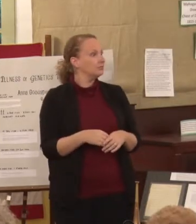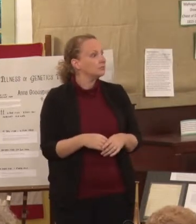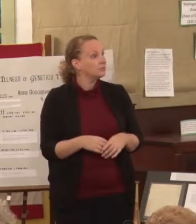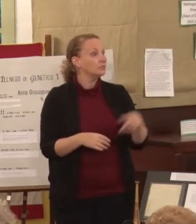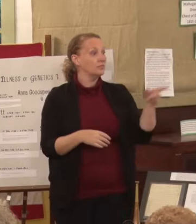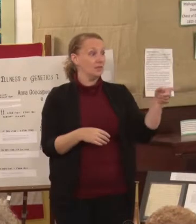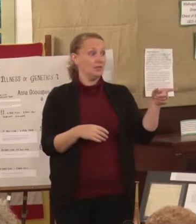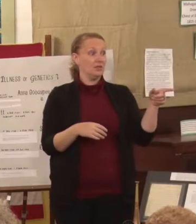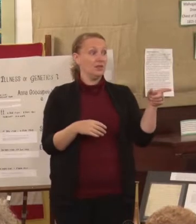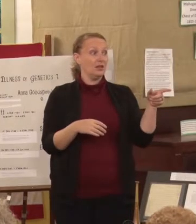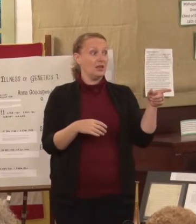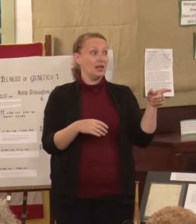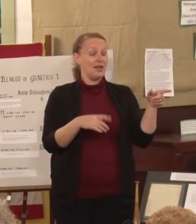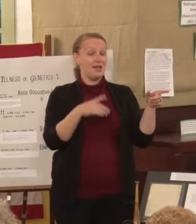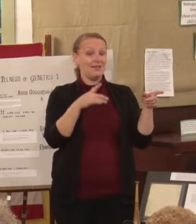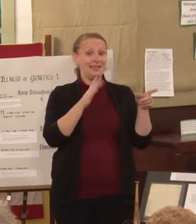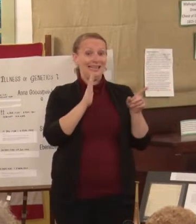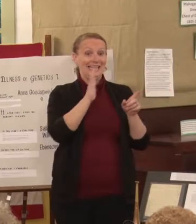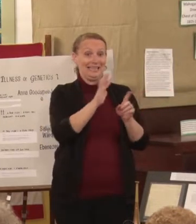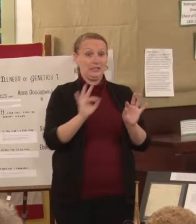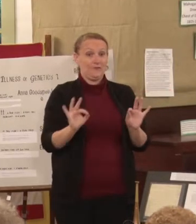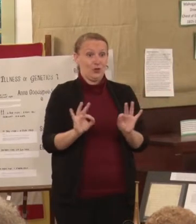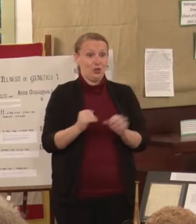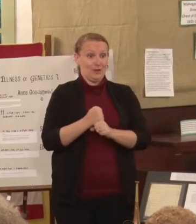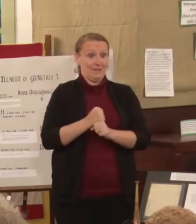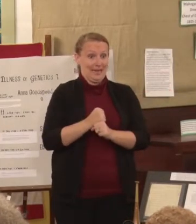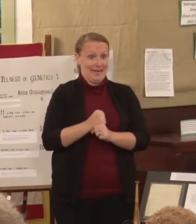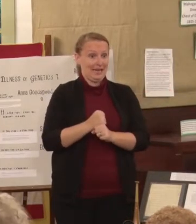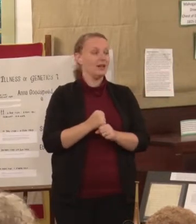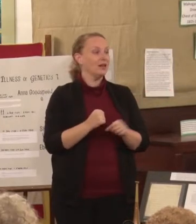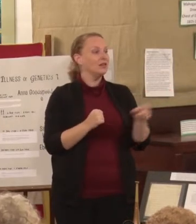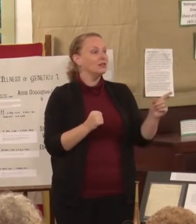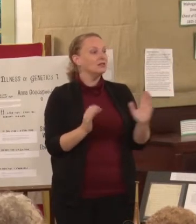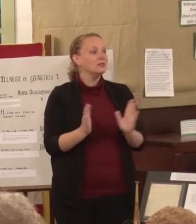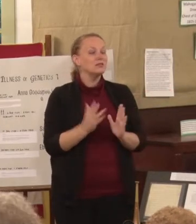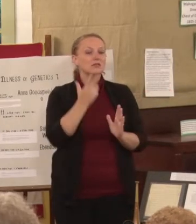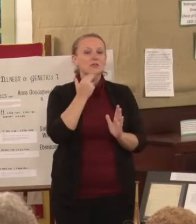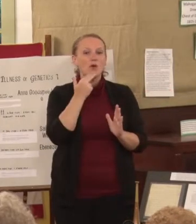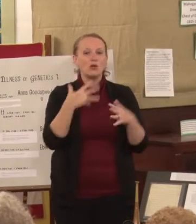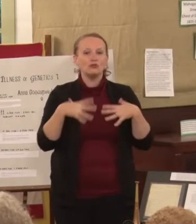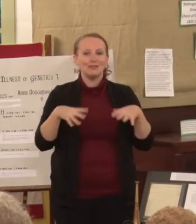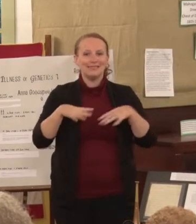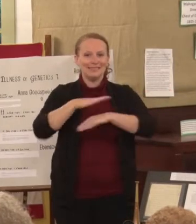the stage. It's a small dressing table. So that one was actually made by William Pitt Gilbert.